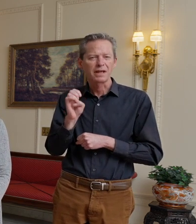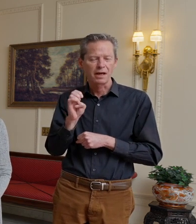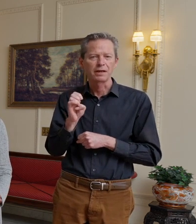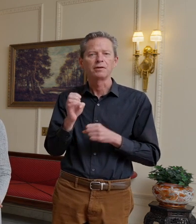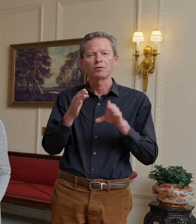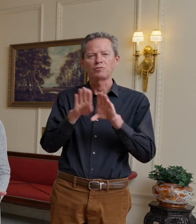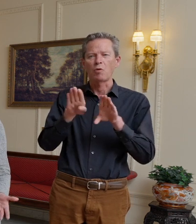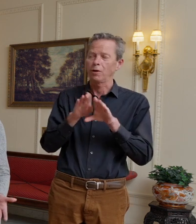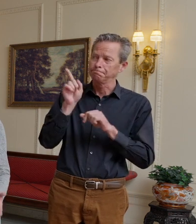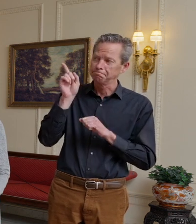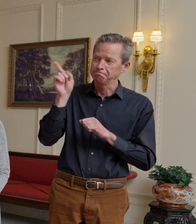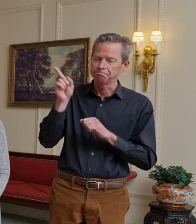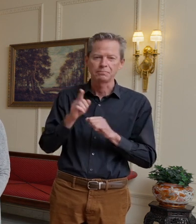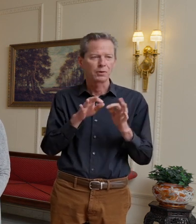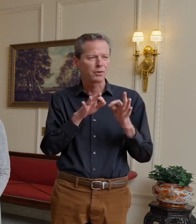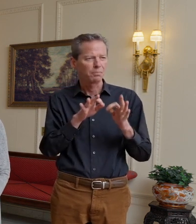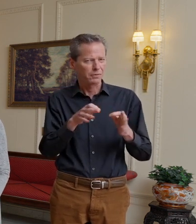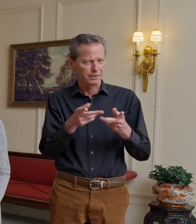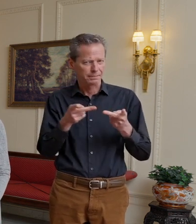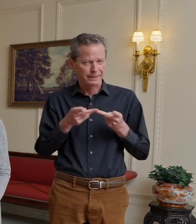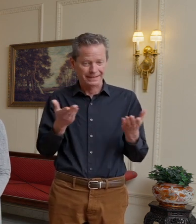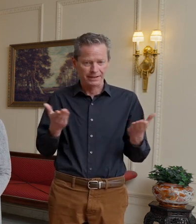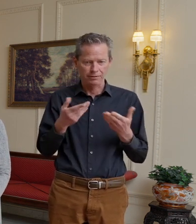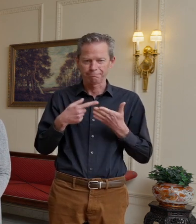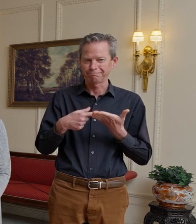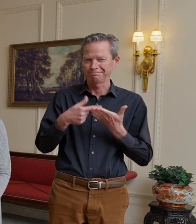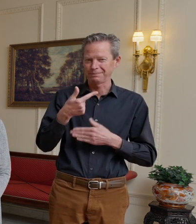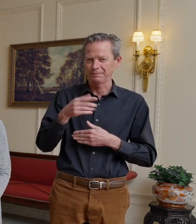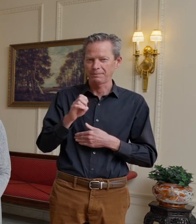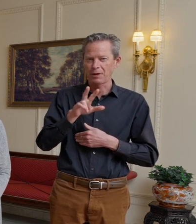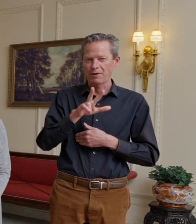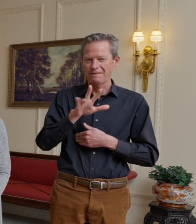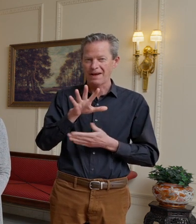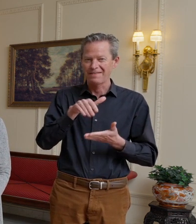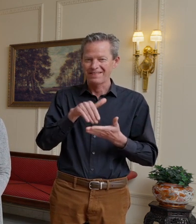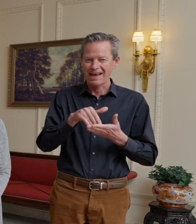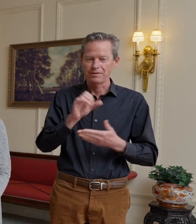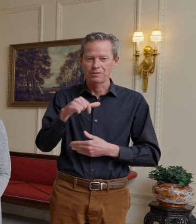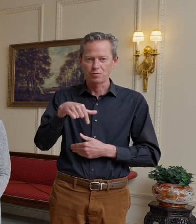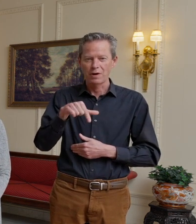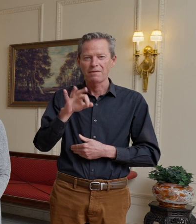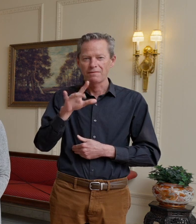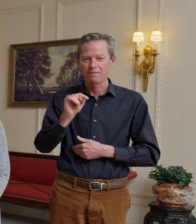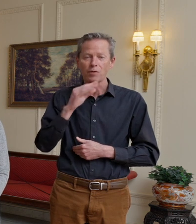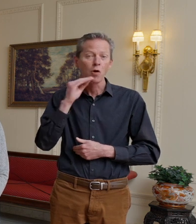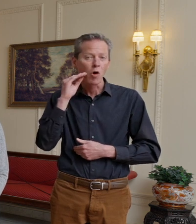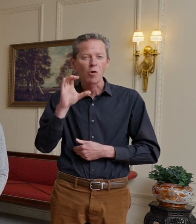This is a perfect place to talk about George Eastman's 35,000 square foot home, colonial revival in